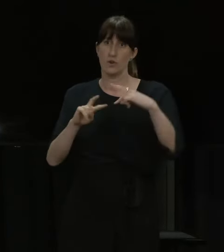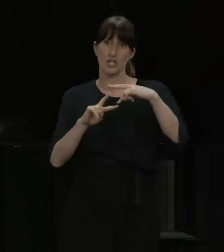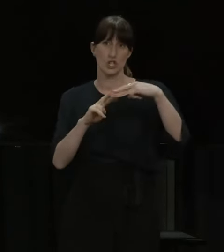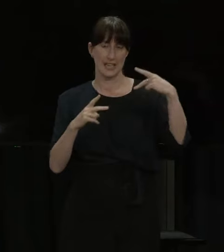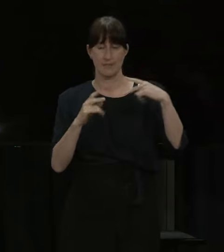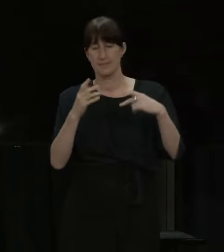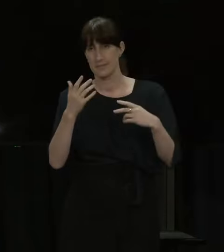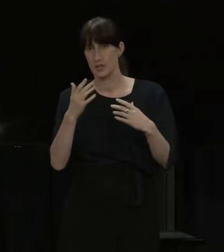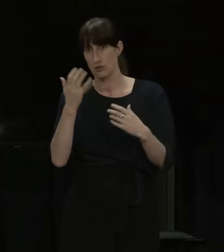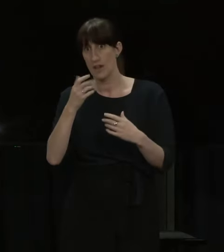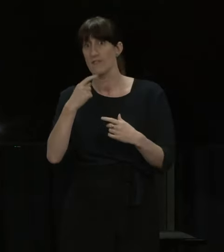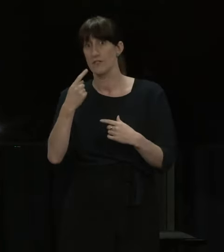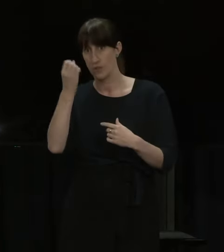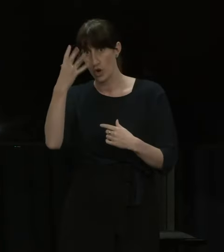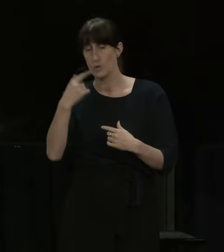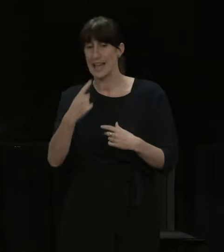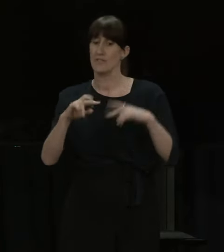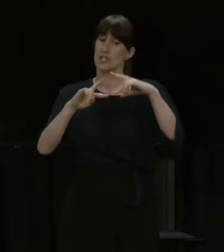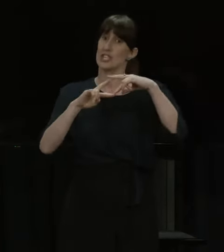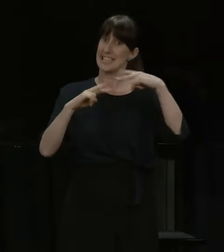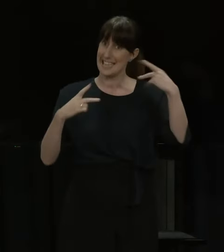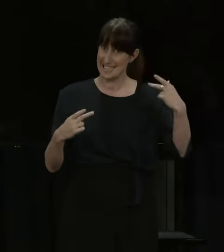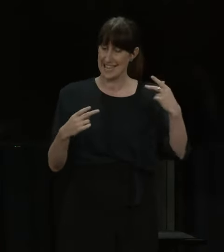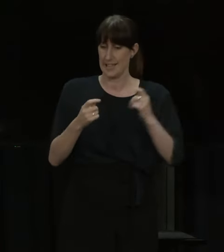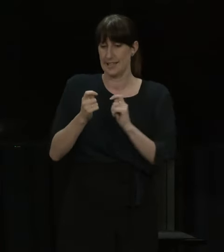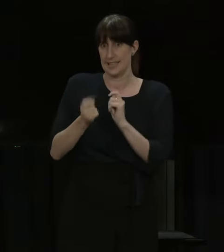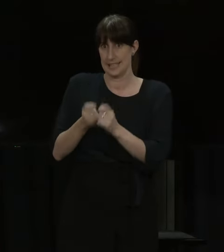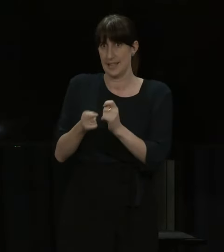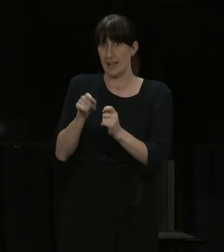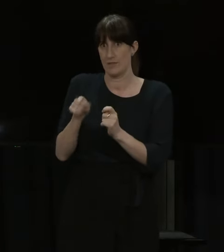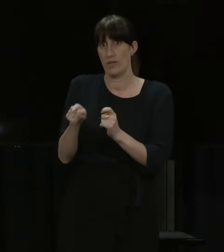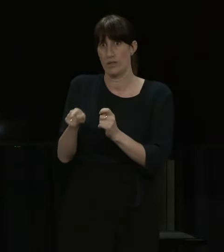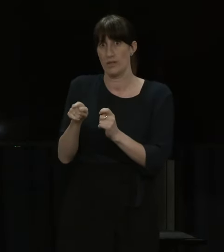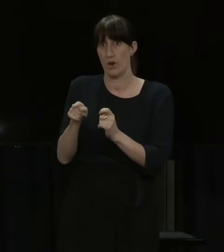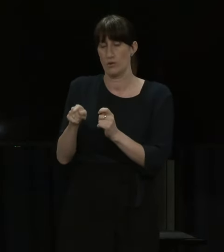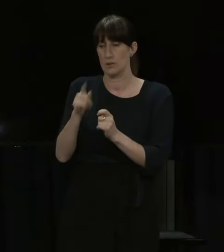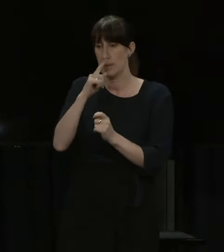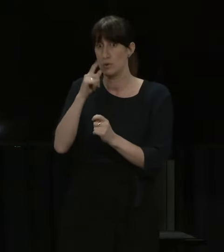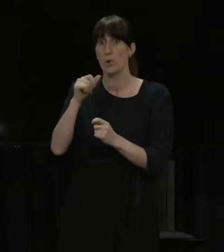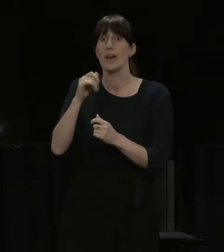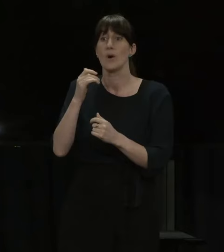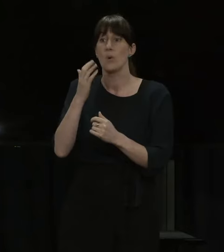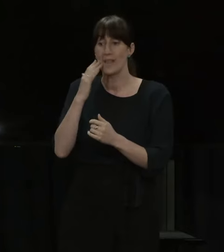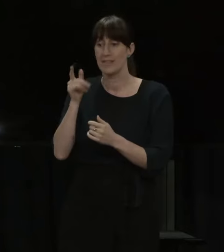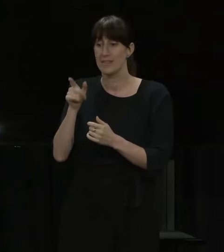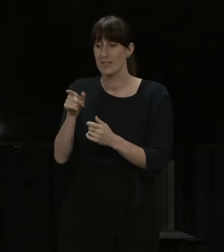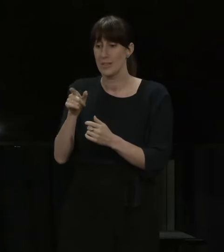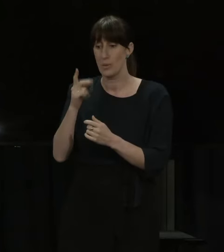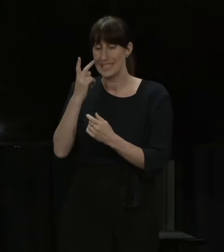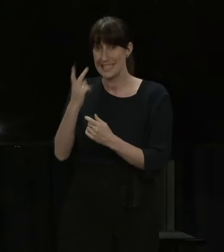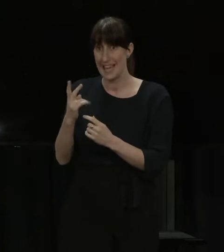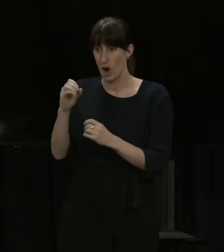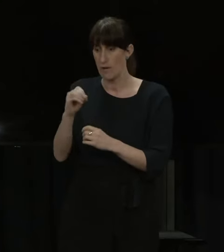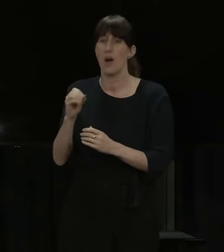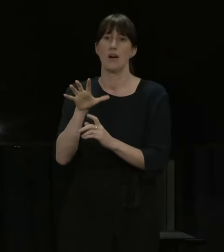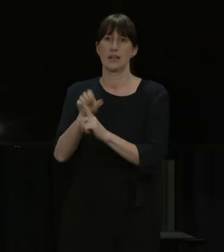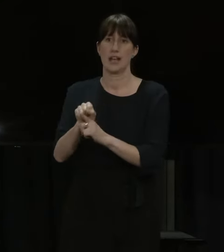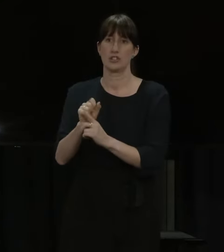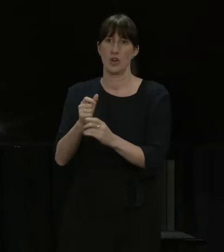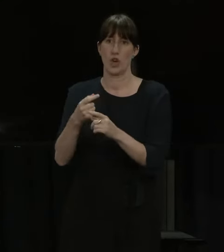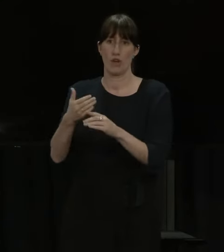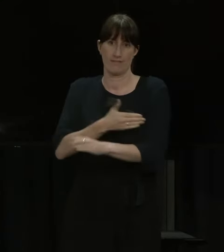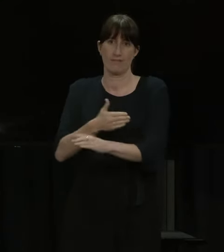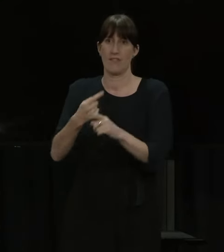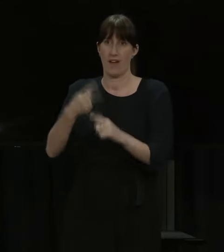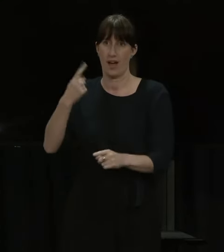sequencing, I should say. We'll know as soon as that variant arrives in New Zealand, if it does. The World Health Organisation keeps reminding